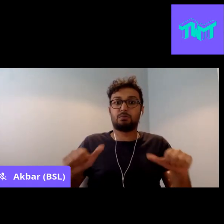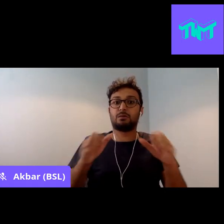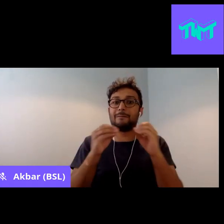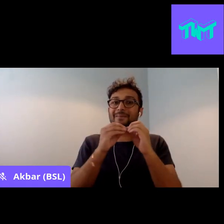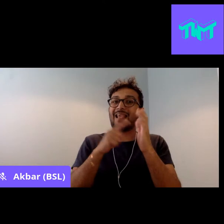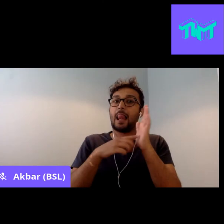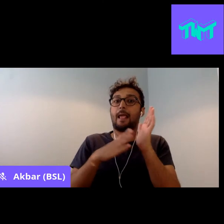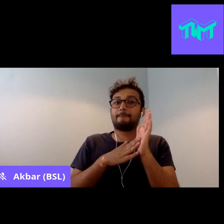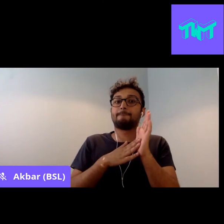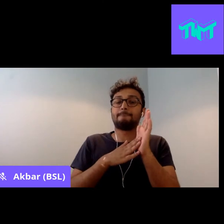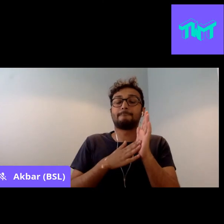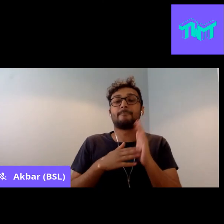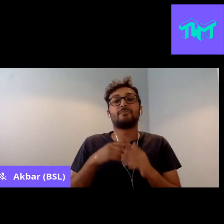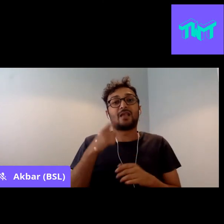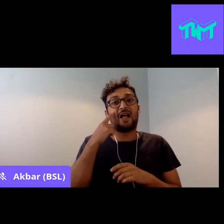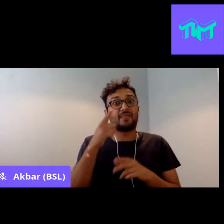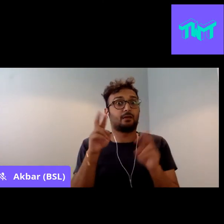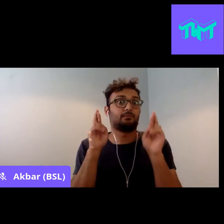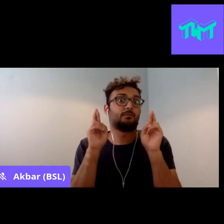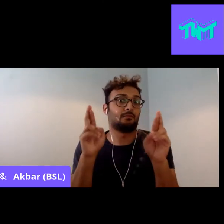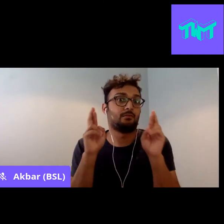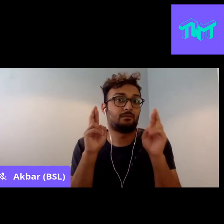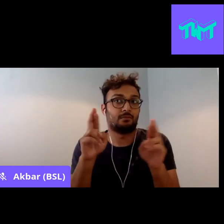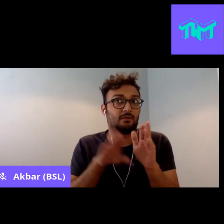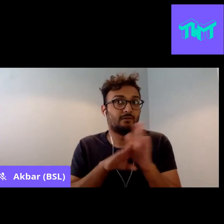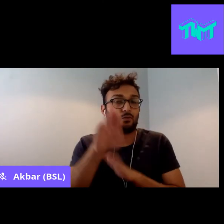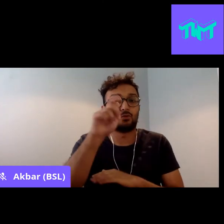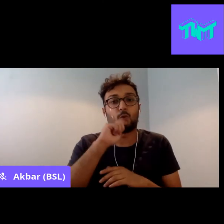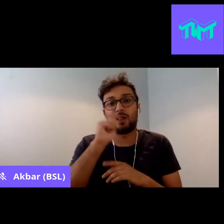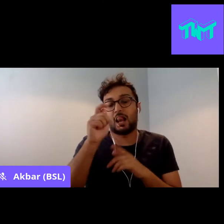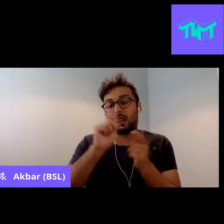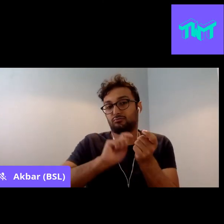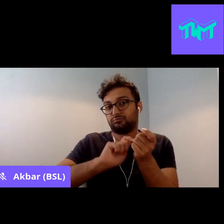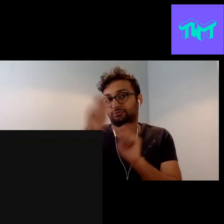change. So I'll leave it there. Thank you.